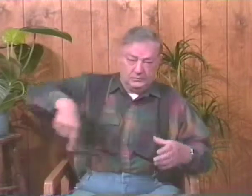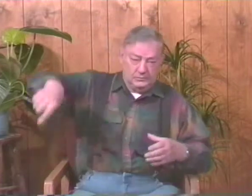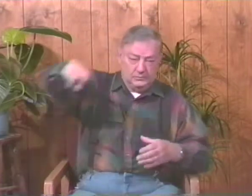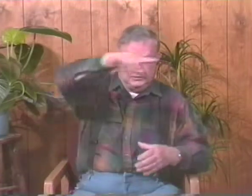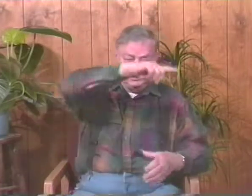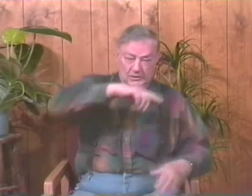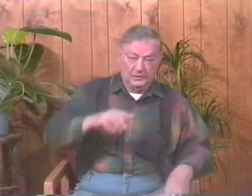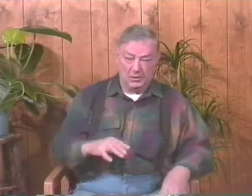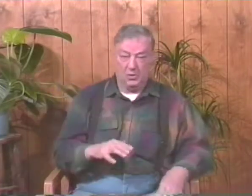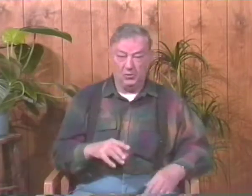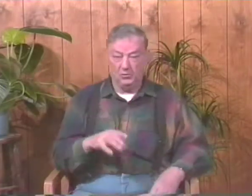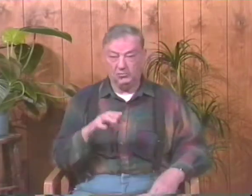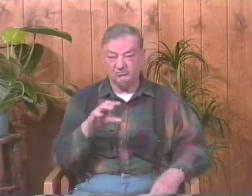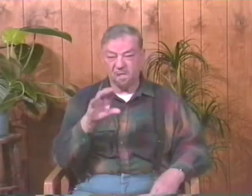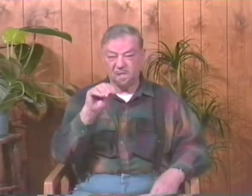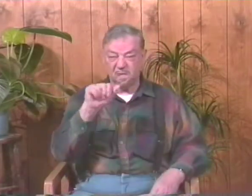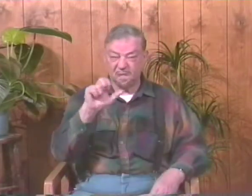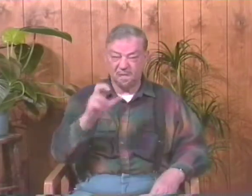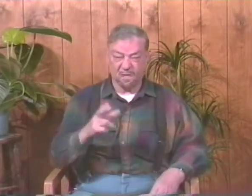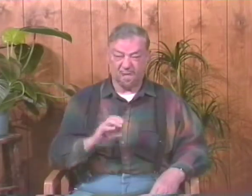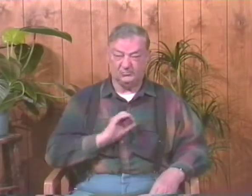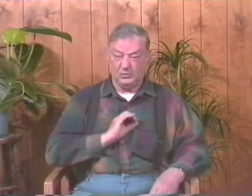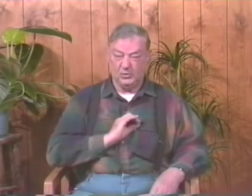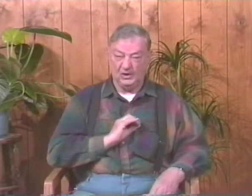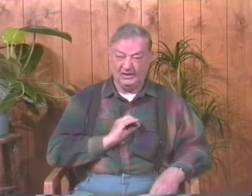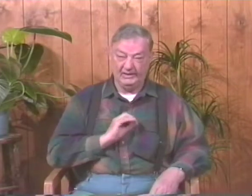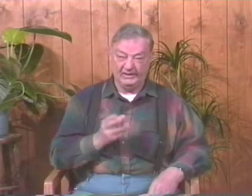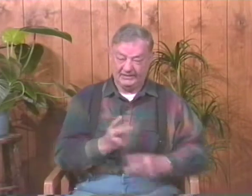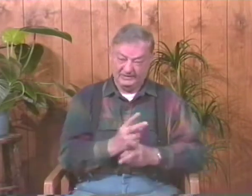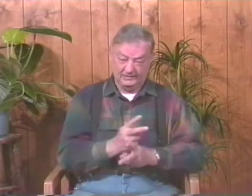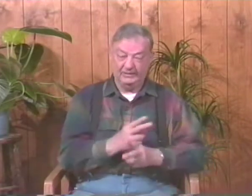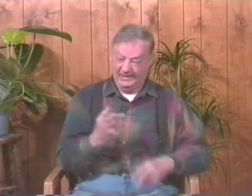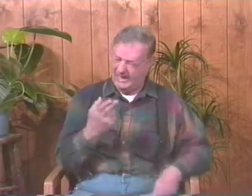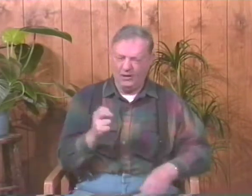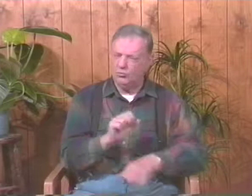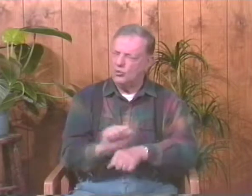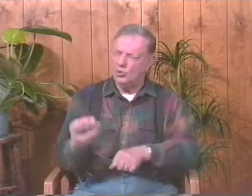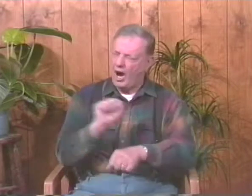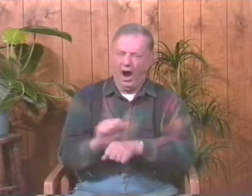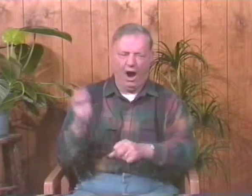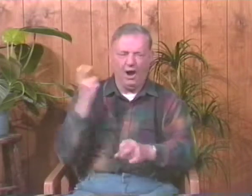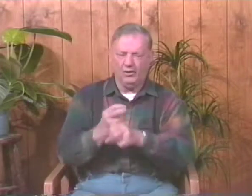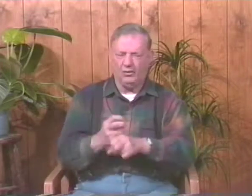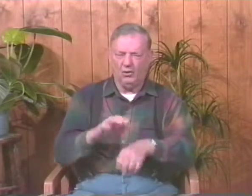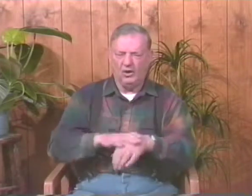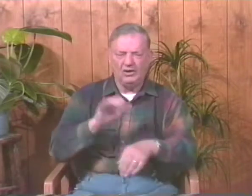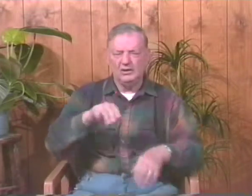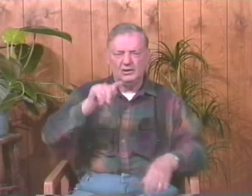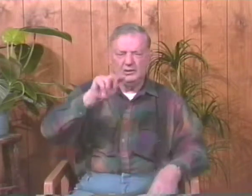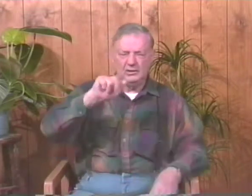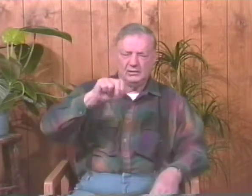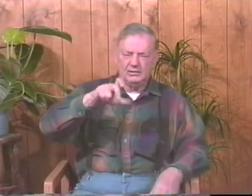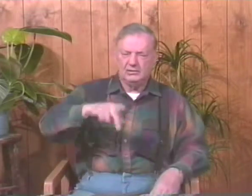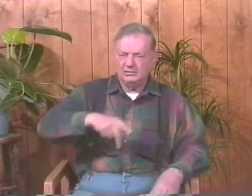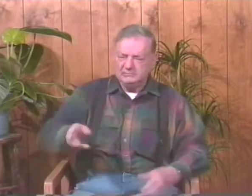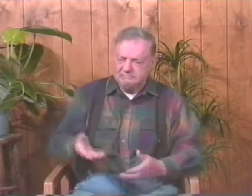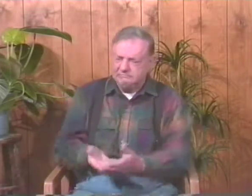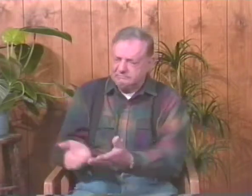The school in those days had a track, and we had a coach, the same coach that did football. He worked very diligently on this